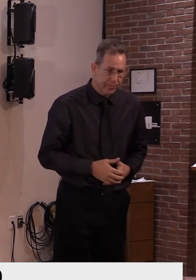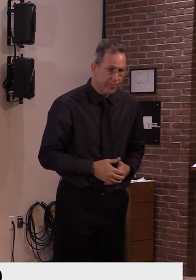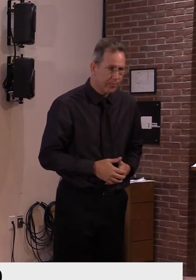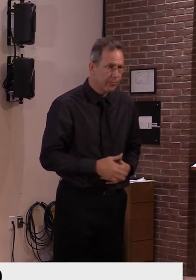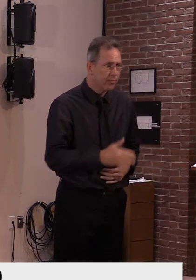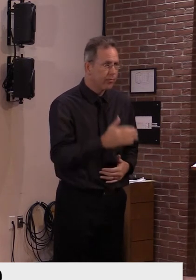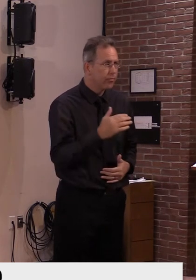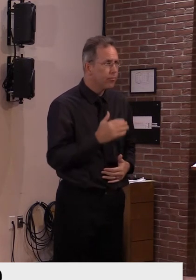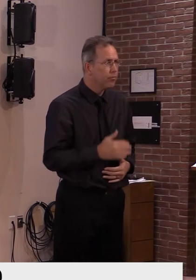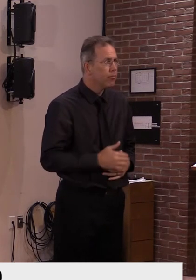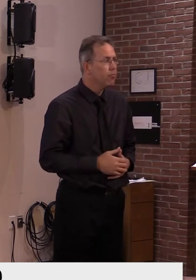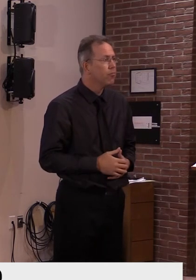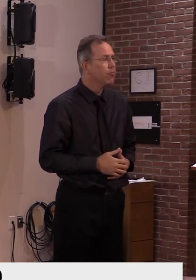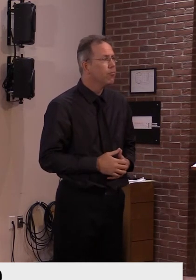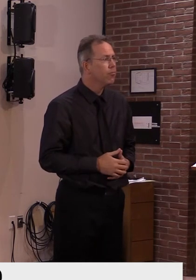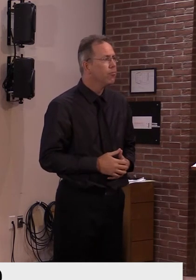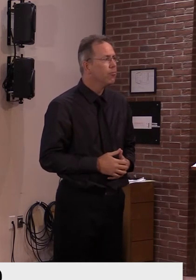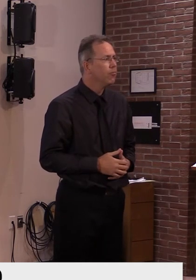Andrew McGregor.